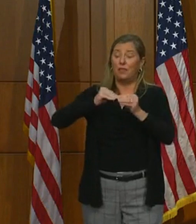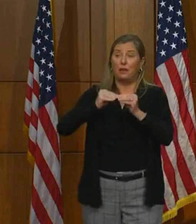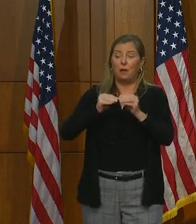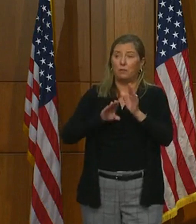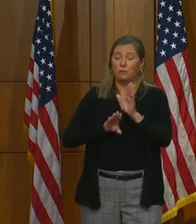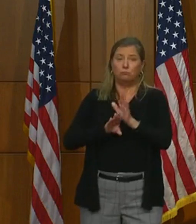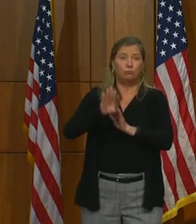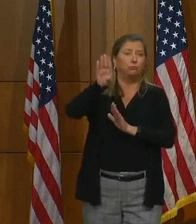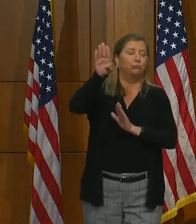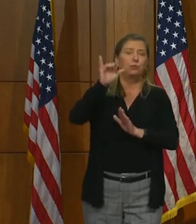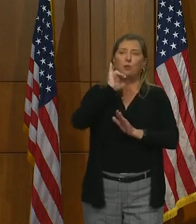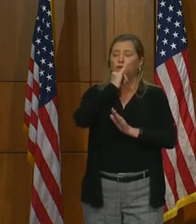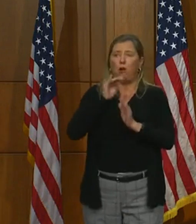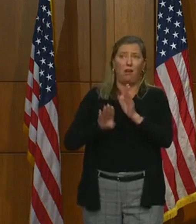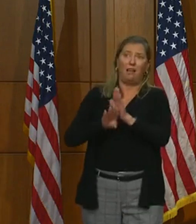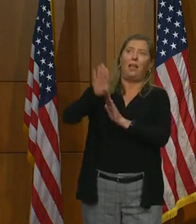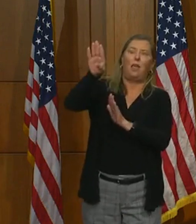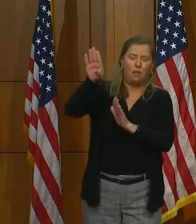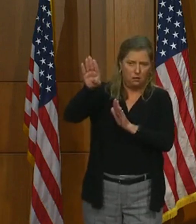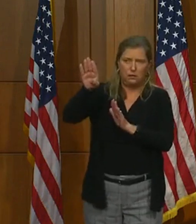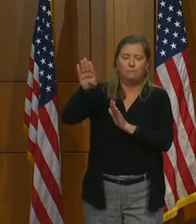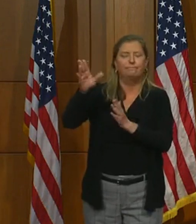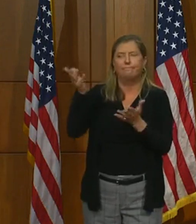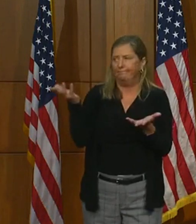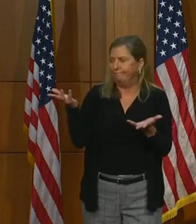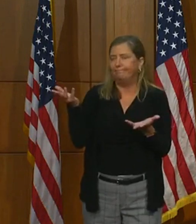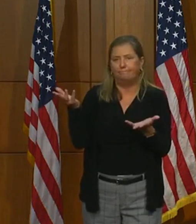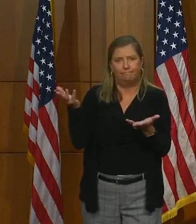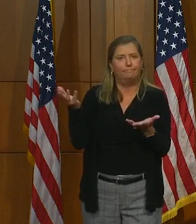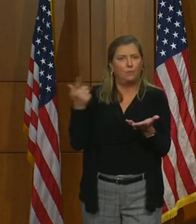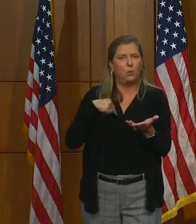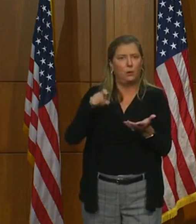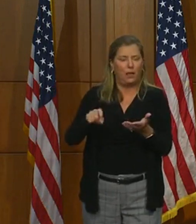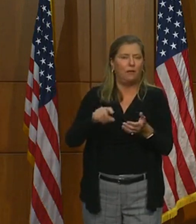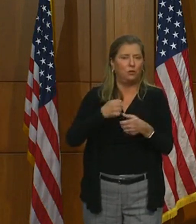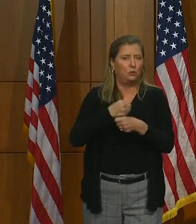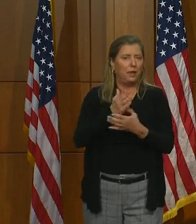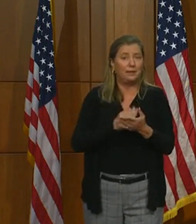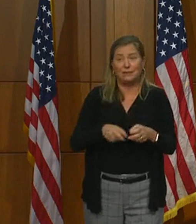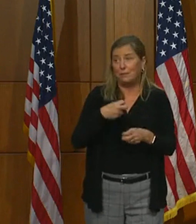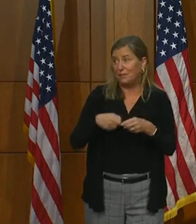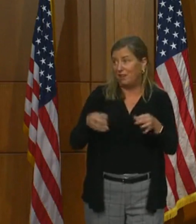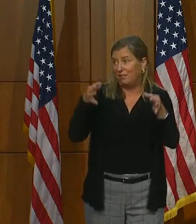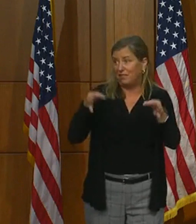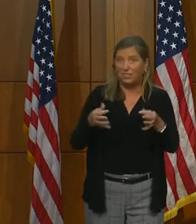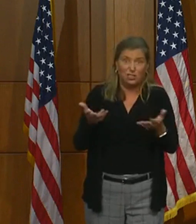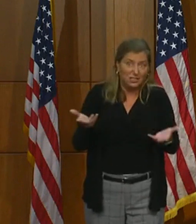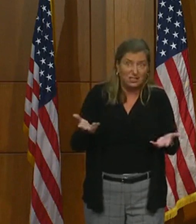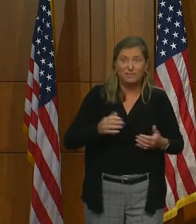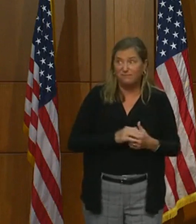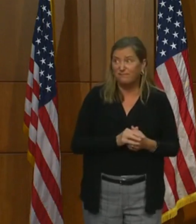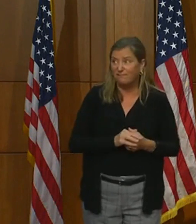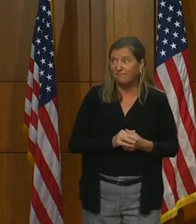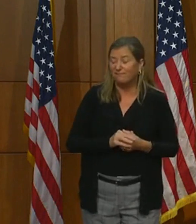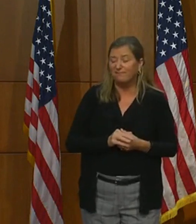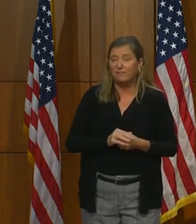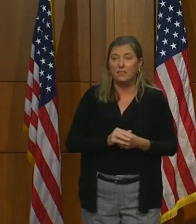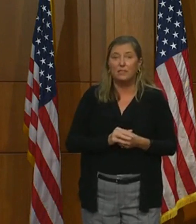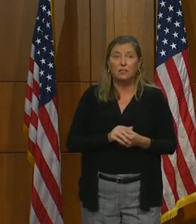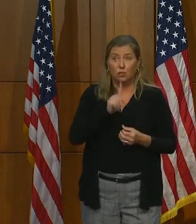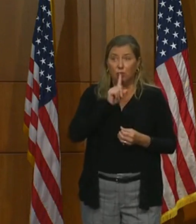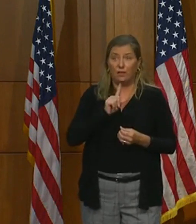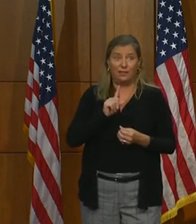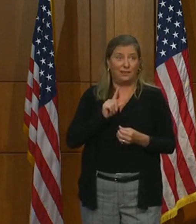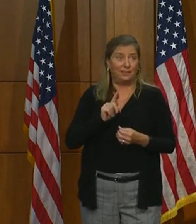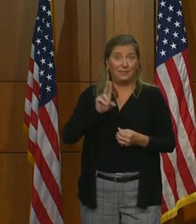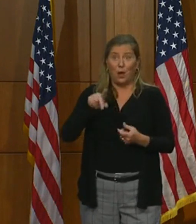unfavorable directions, then we're obviously going to have to make some difficult decisions. So it's really up to